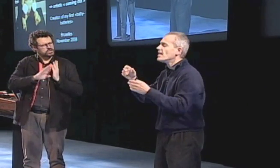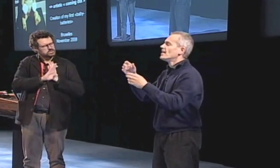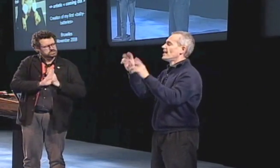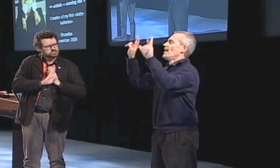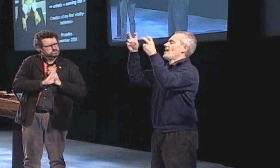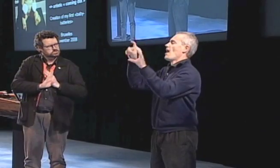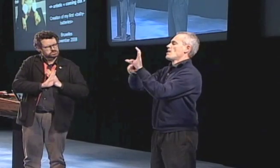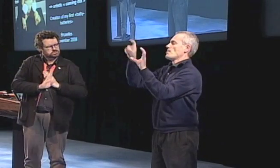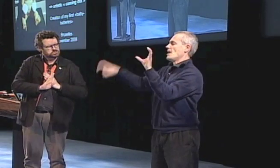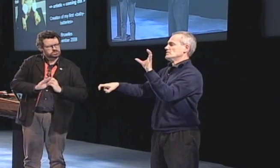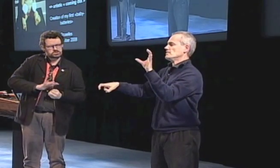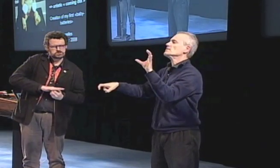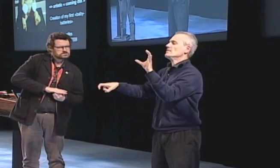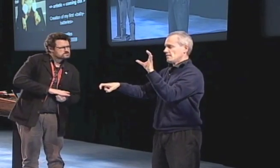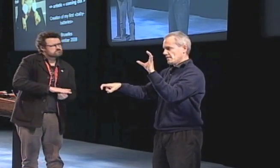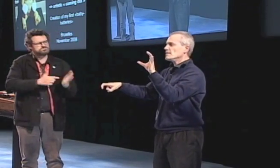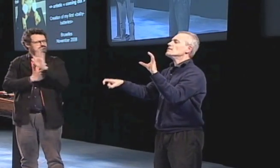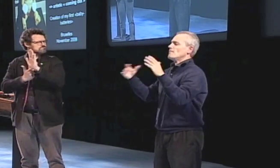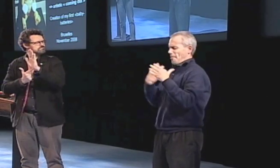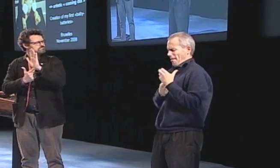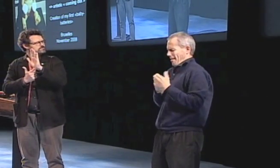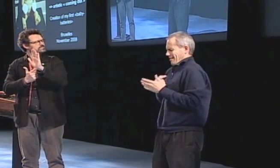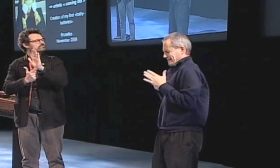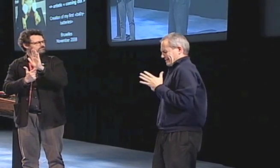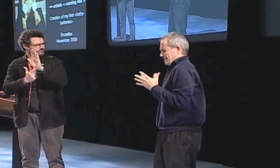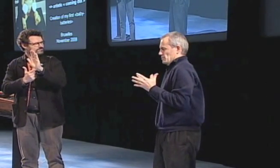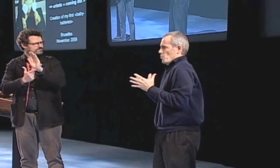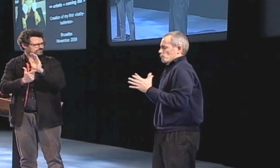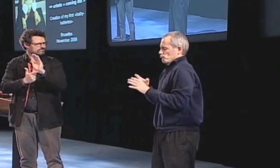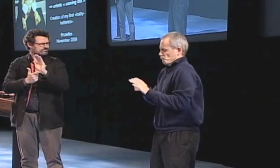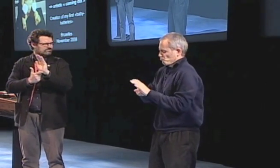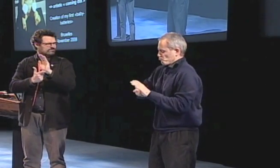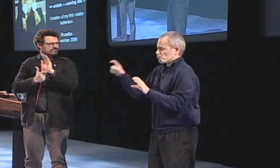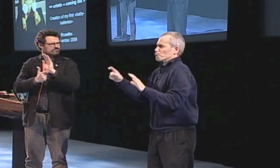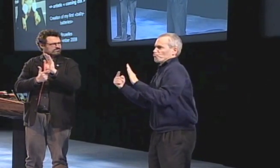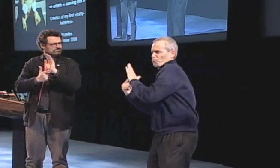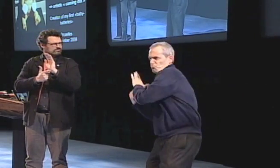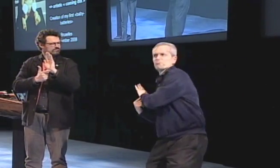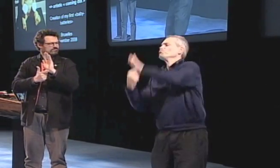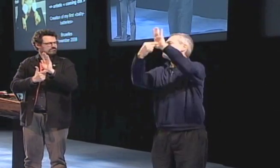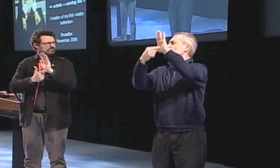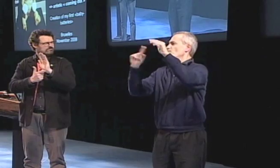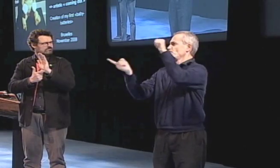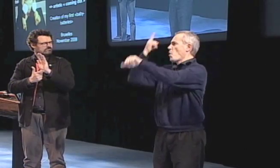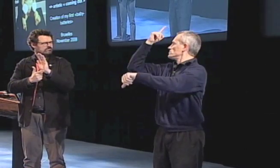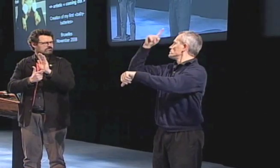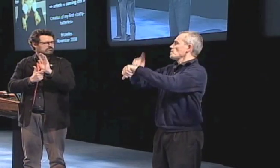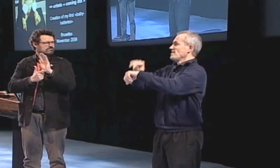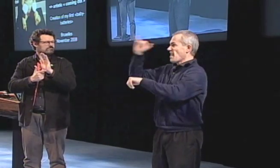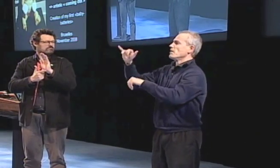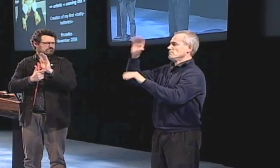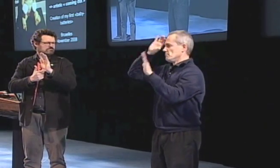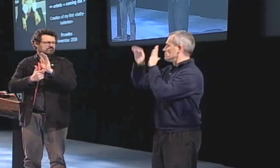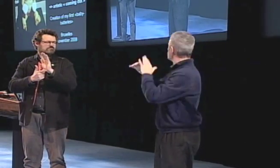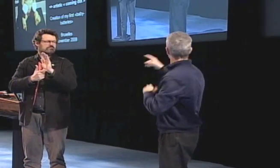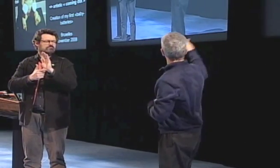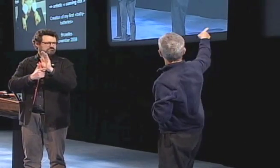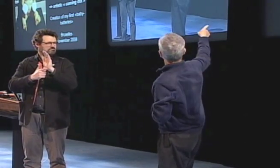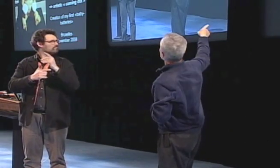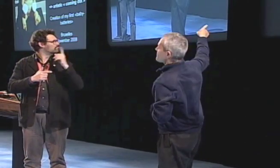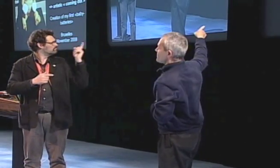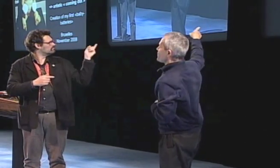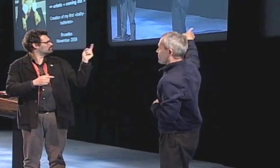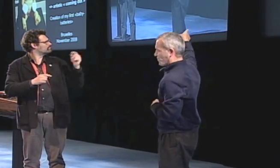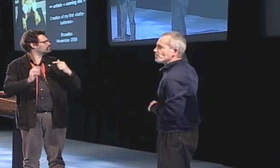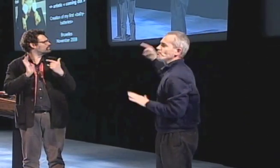Oh, wait a minute, I have to clarify something. I had to step out of myself for the first time